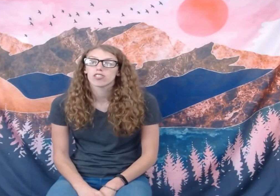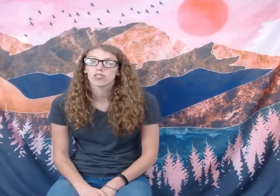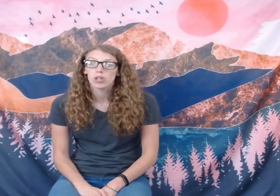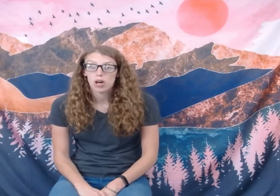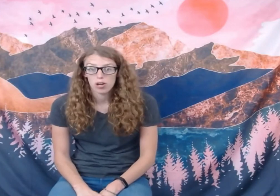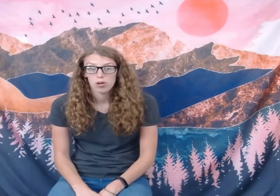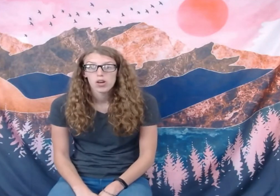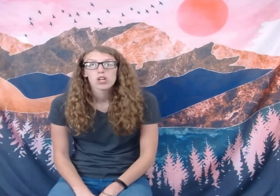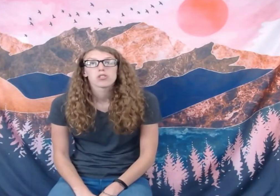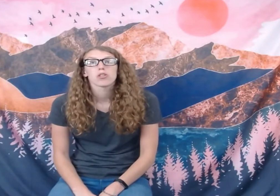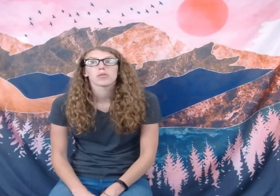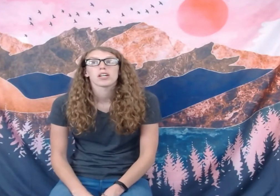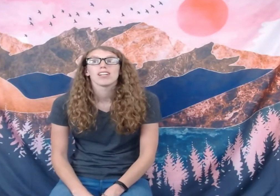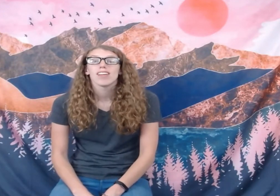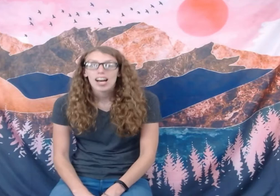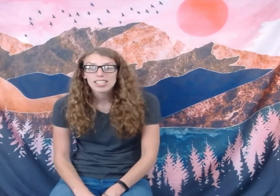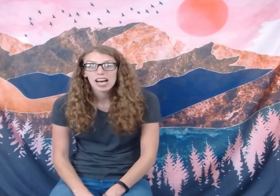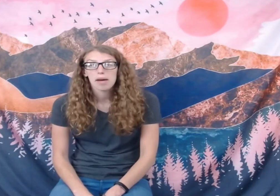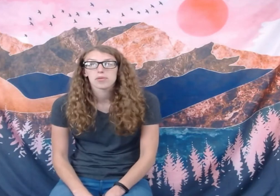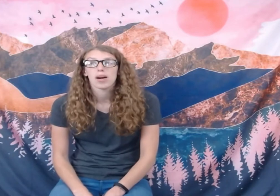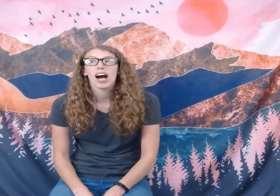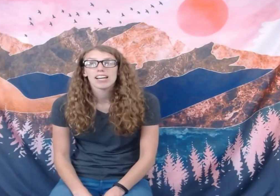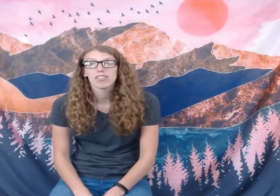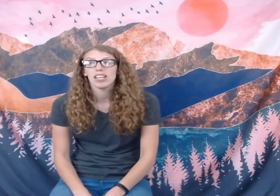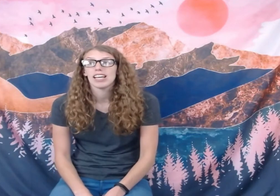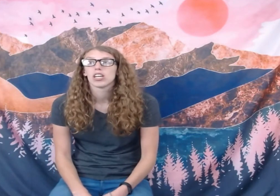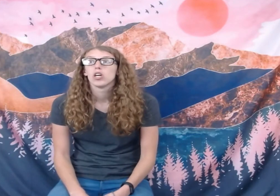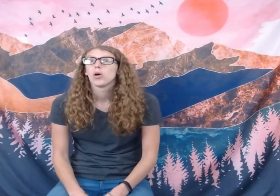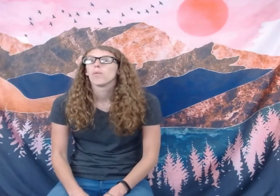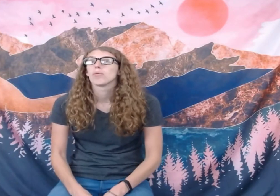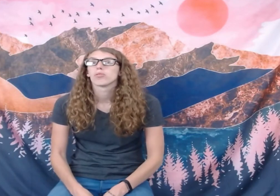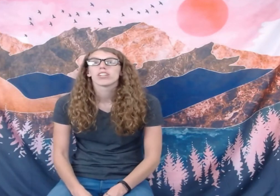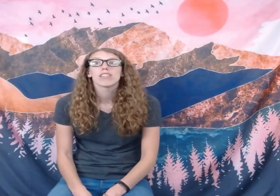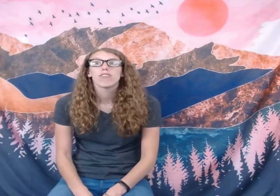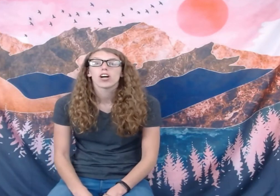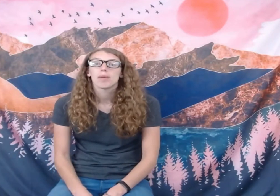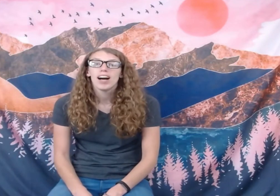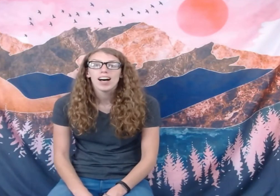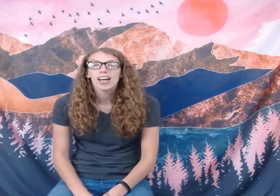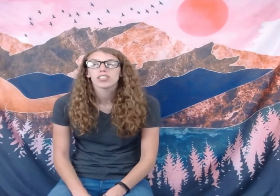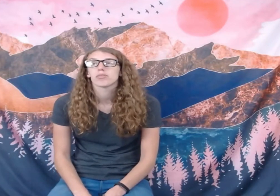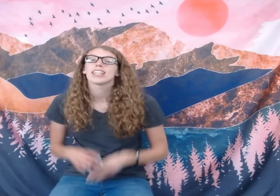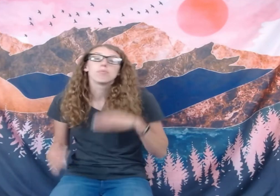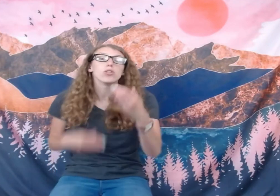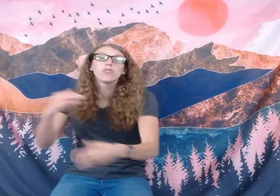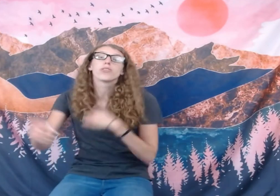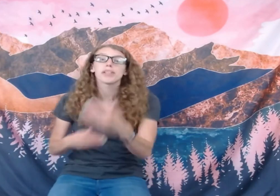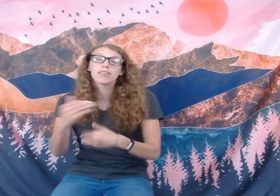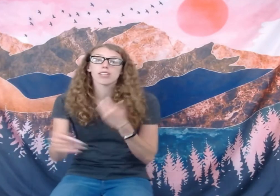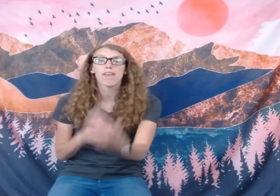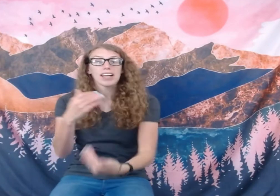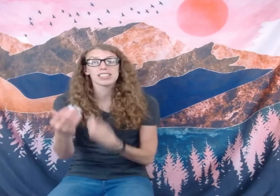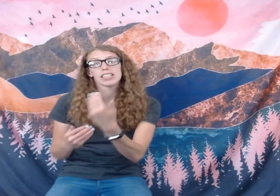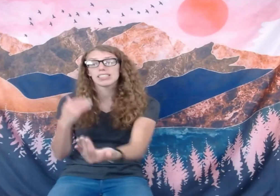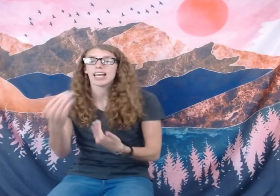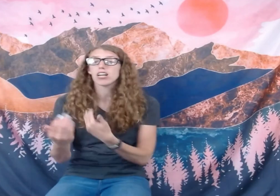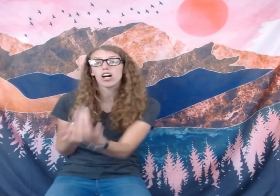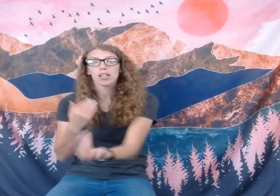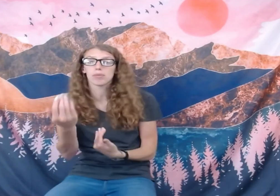slow. So there were a lot of times where I felt like we were really far behind or had to move really, really fast to stay caught up